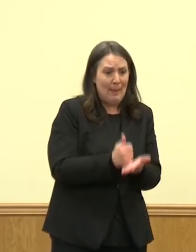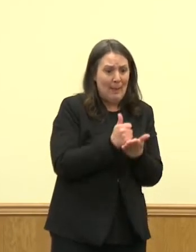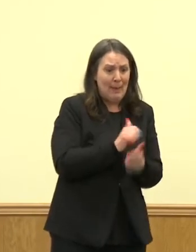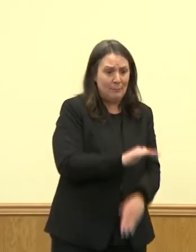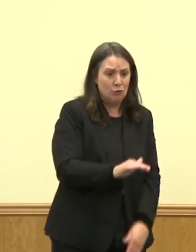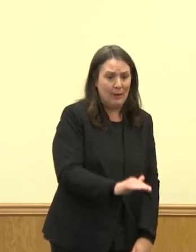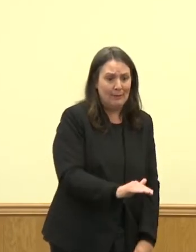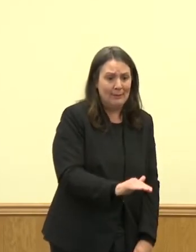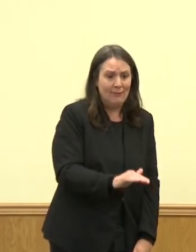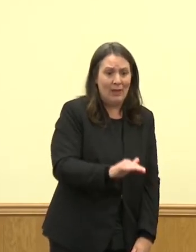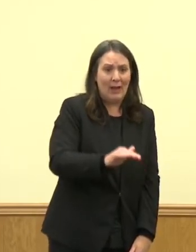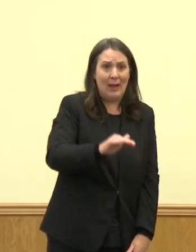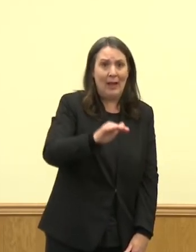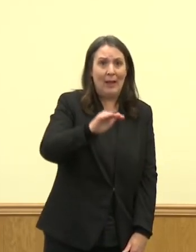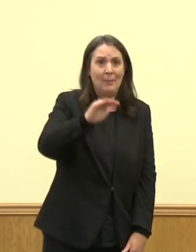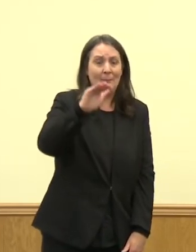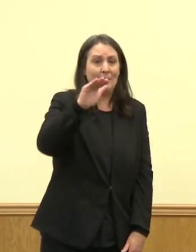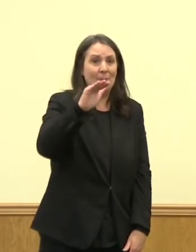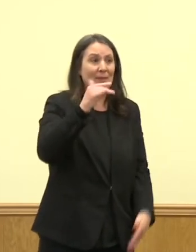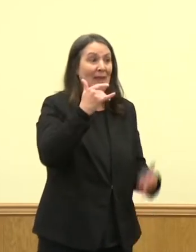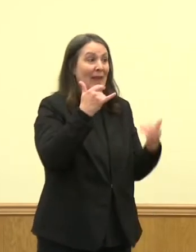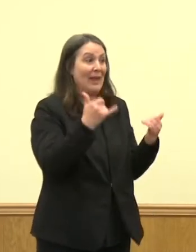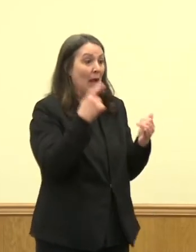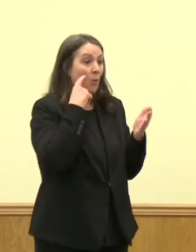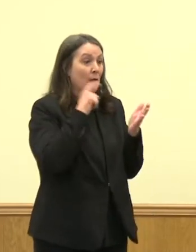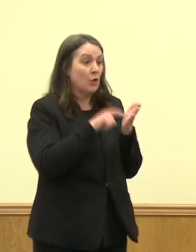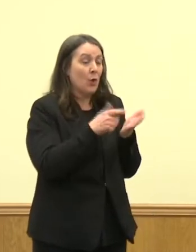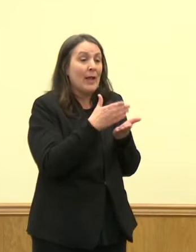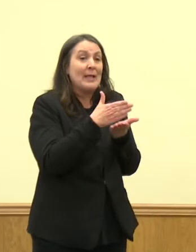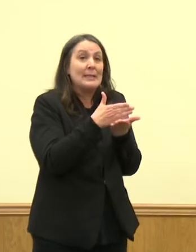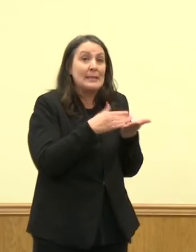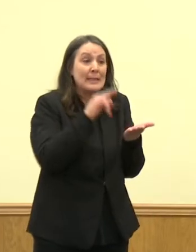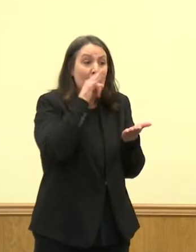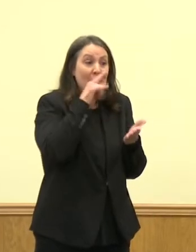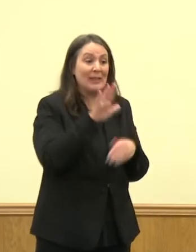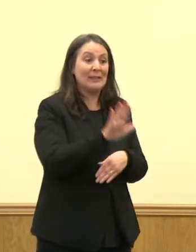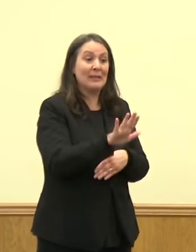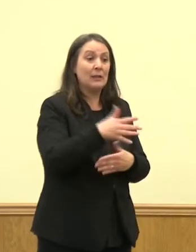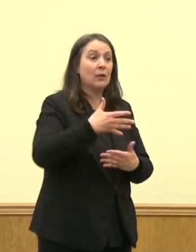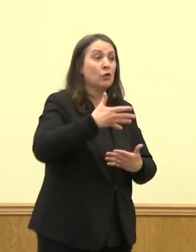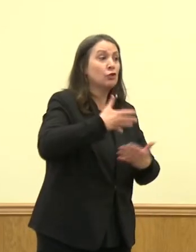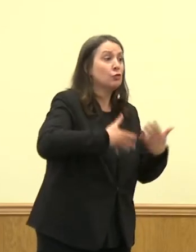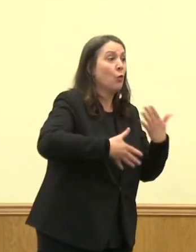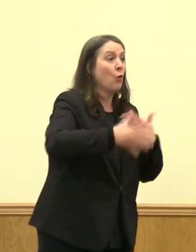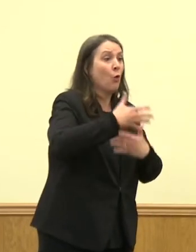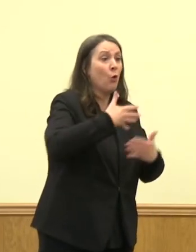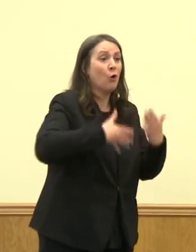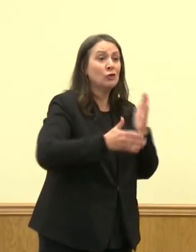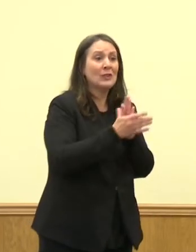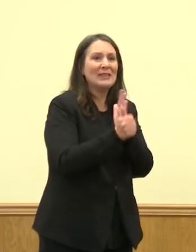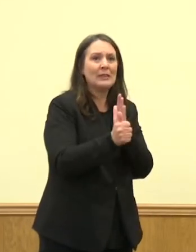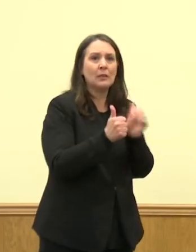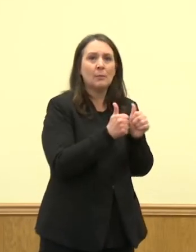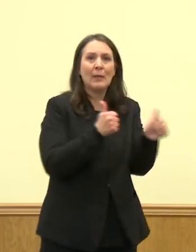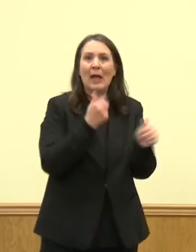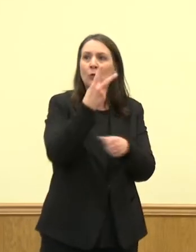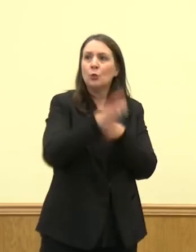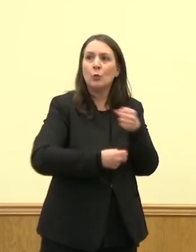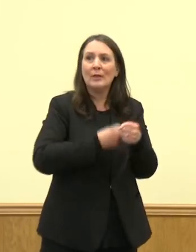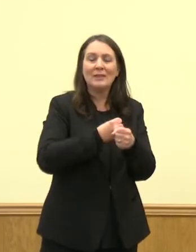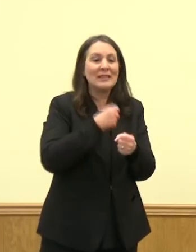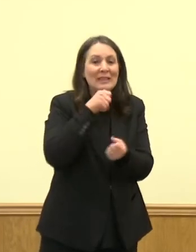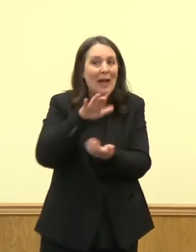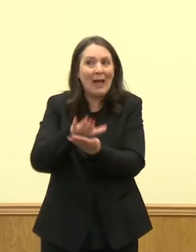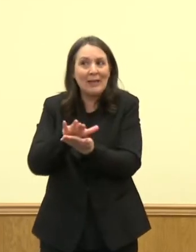that developmentally kids are showing up almost two years behind, not academically, but just in that socialization. So a ninth grader is really